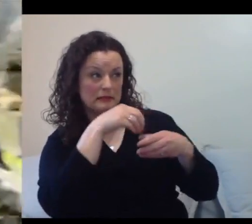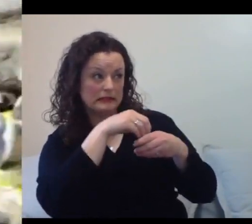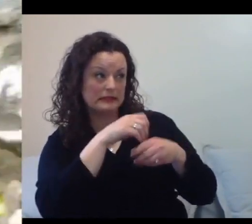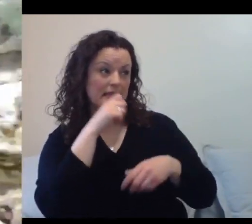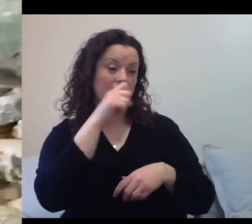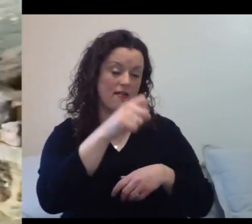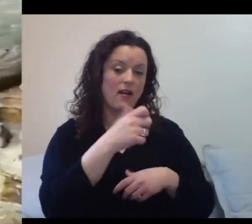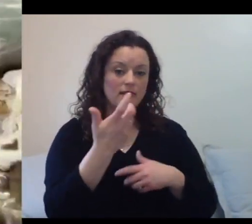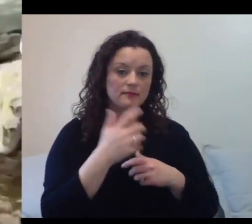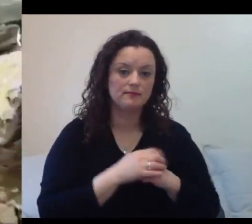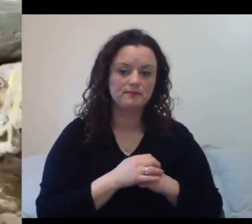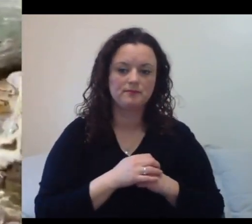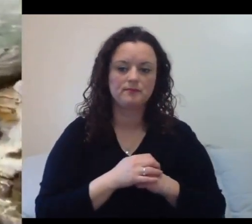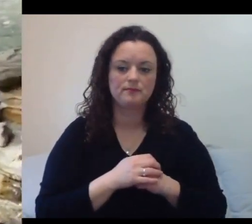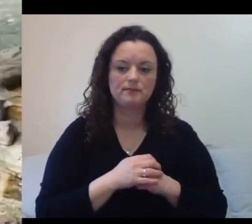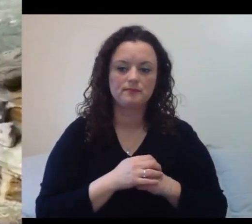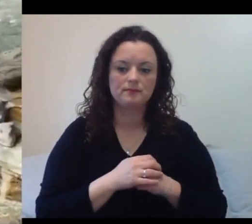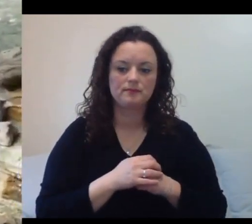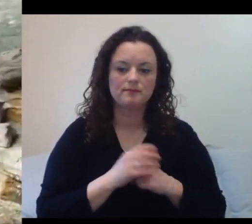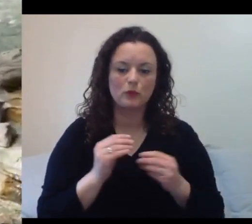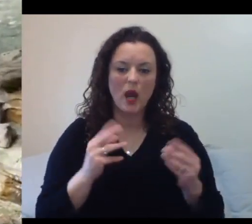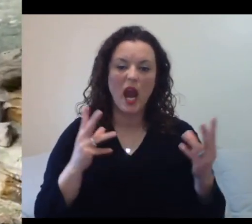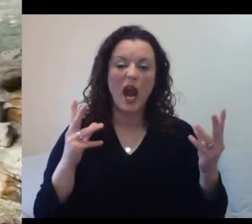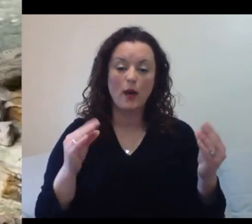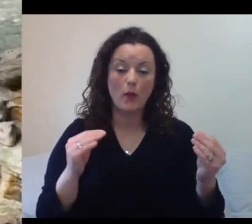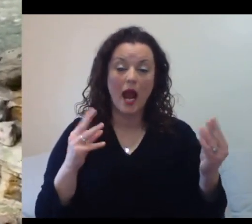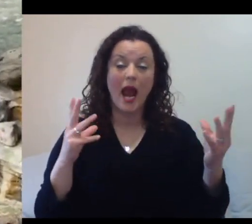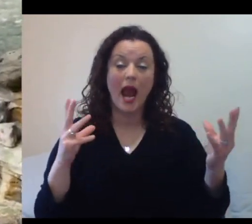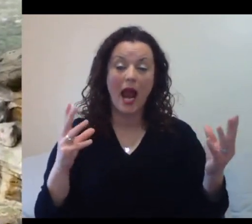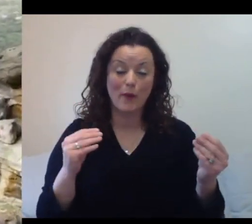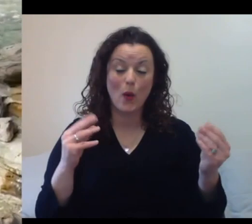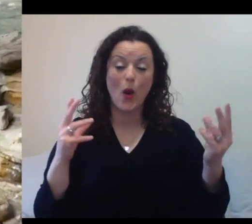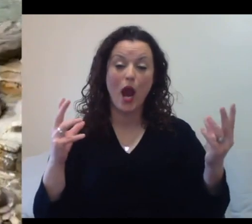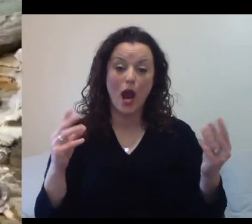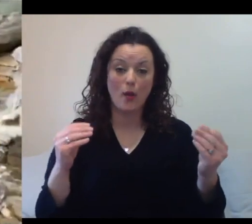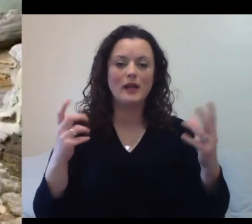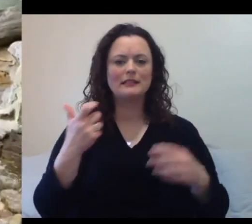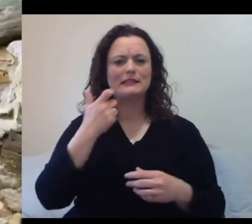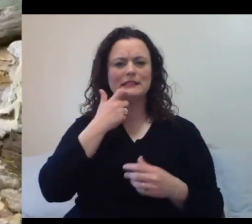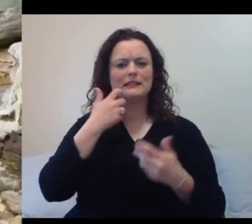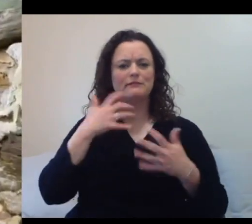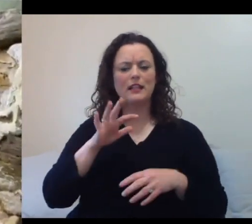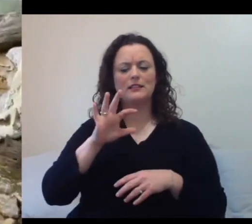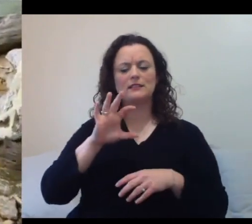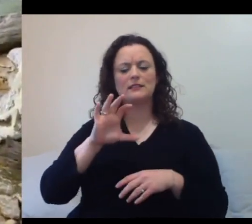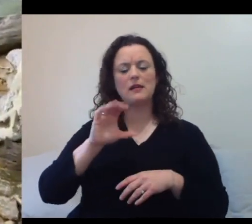Great question. I just did some candling this morning of some other eggs. A lot of stuff going on here at the zoo.